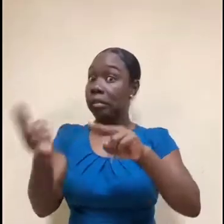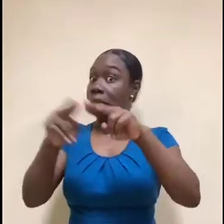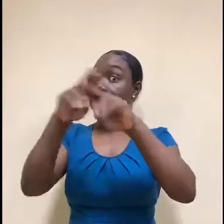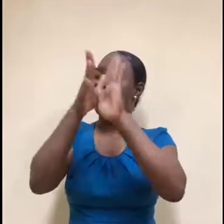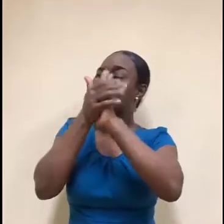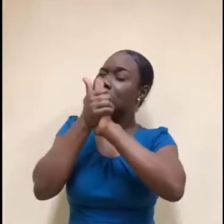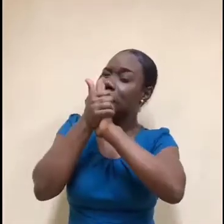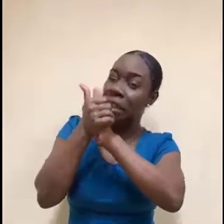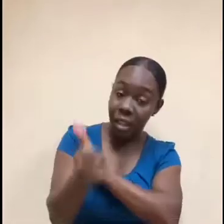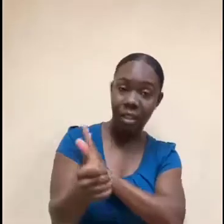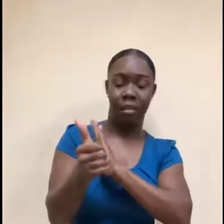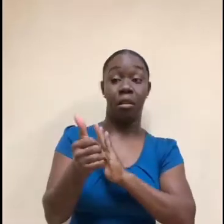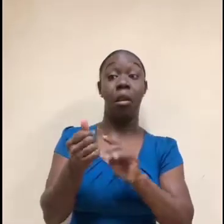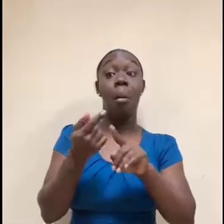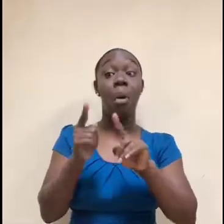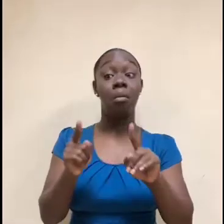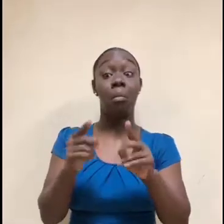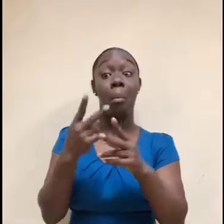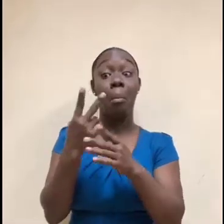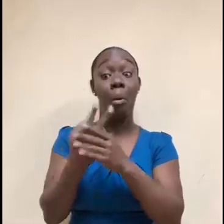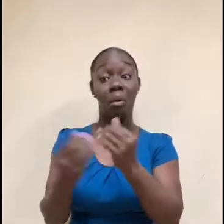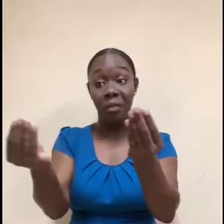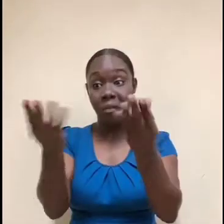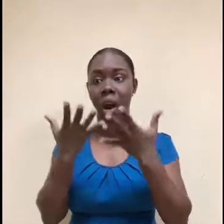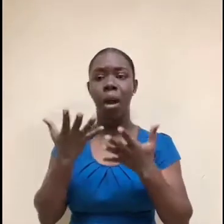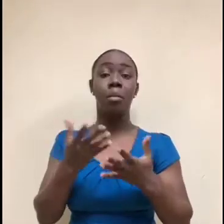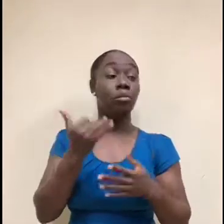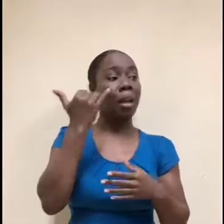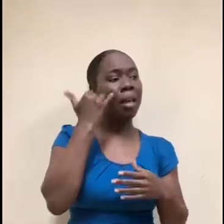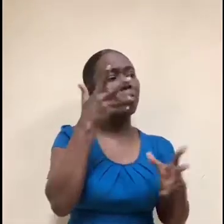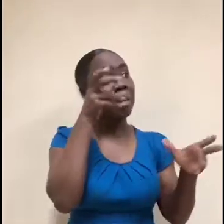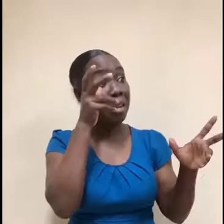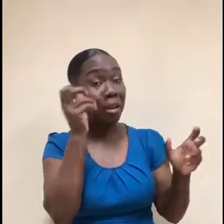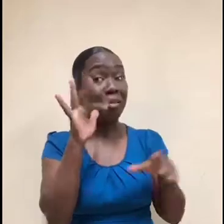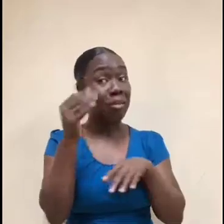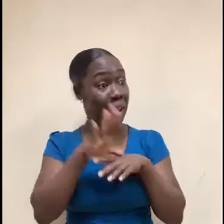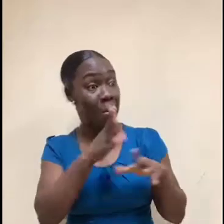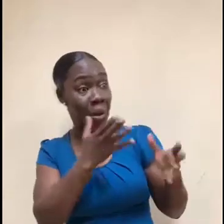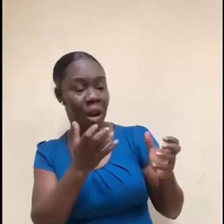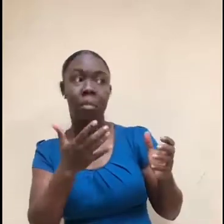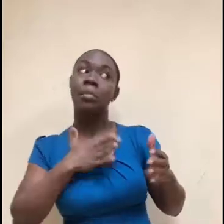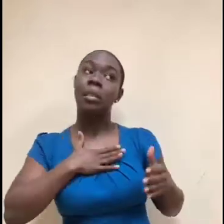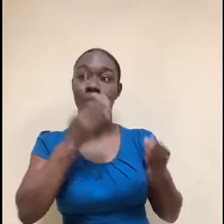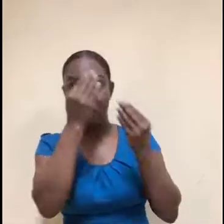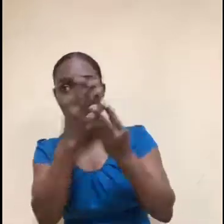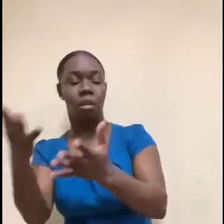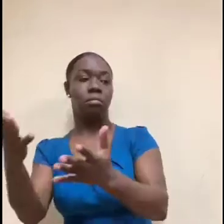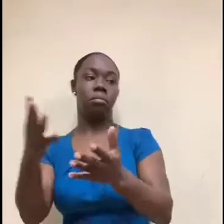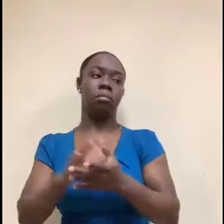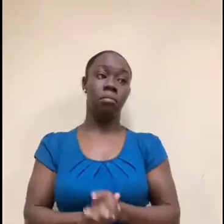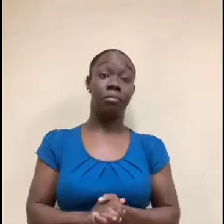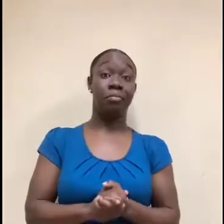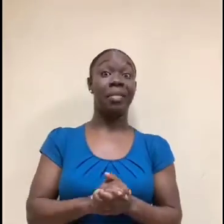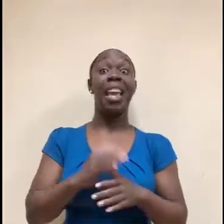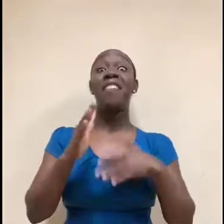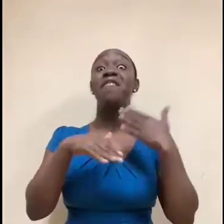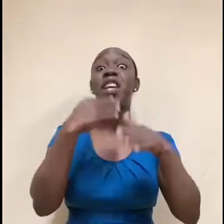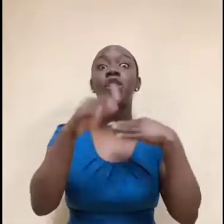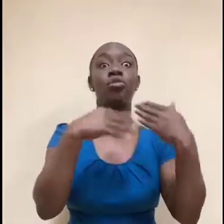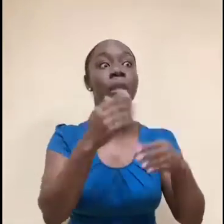if you hear of something, let me know. And it just so happened that the latter part, well, actually early this past week, someone reached out to me on LinkedIn,